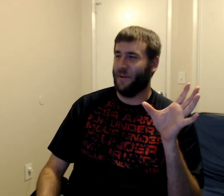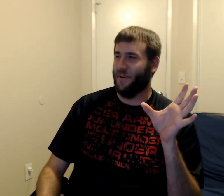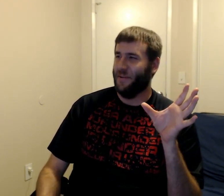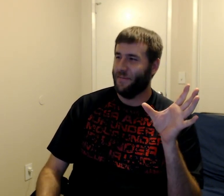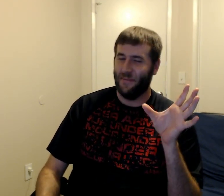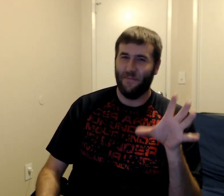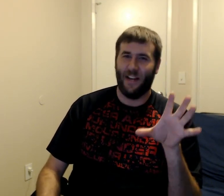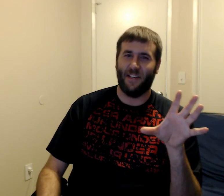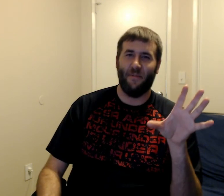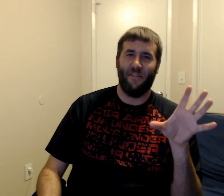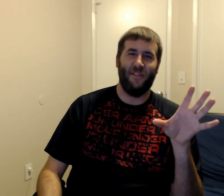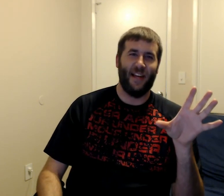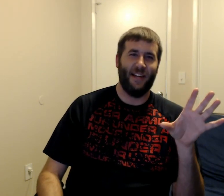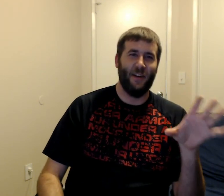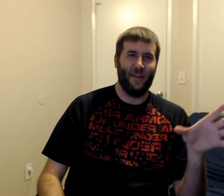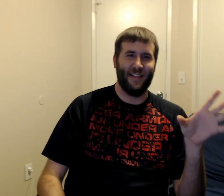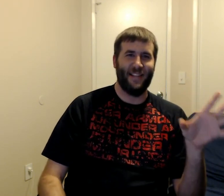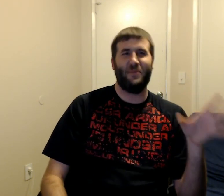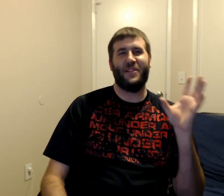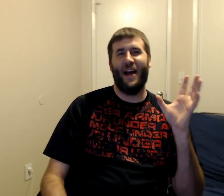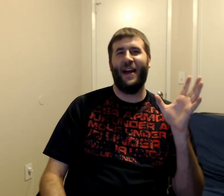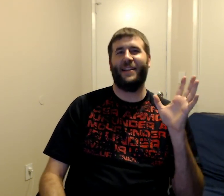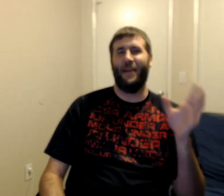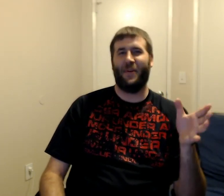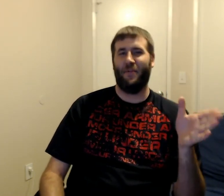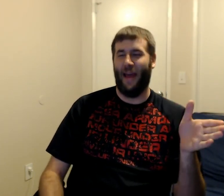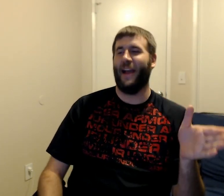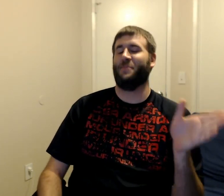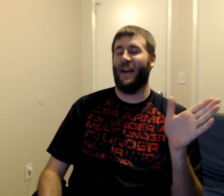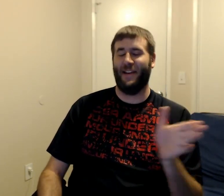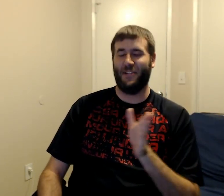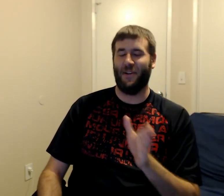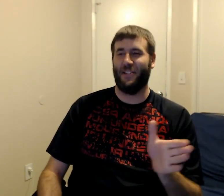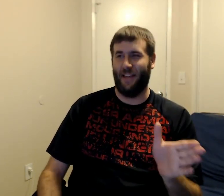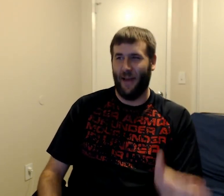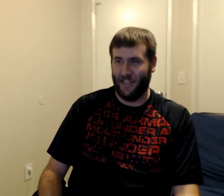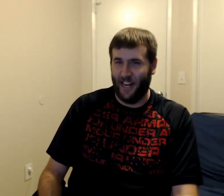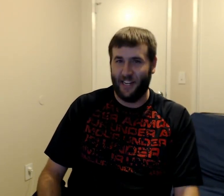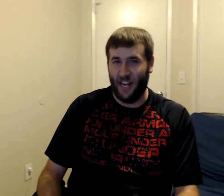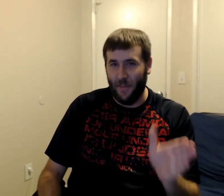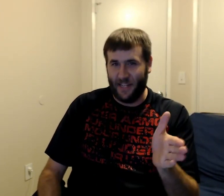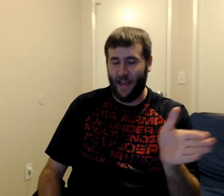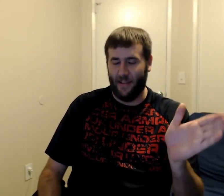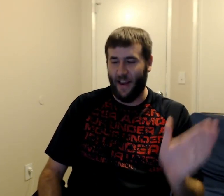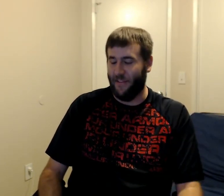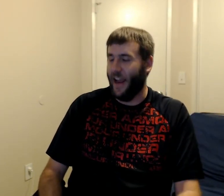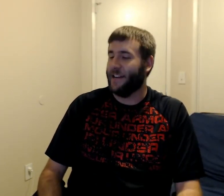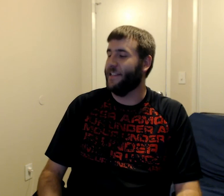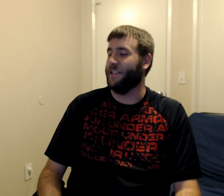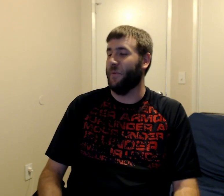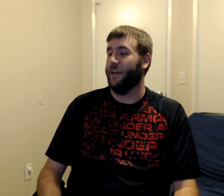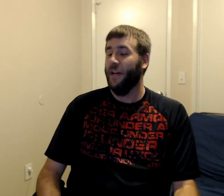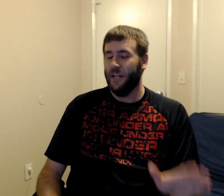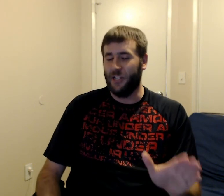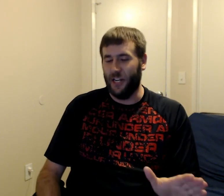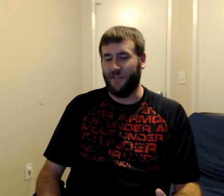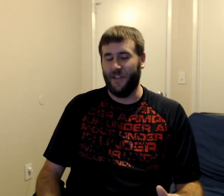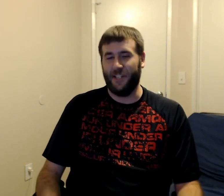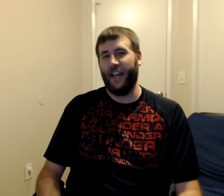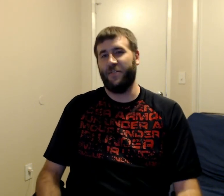wrestling review that I do. Because this was not a typical match by any stretch of the imagination. I almost had the live react to this one. Just for the sake of